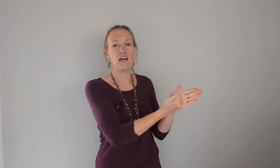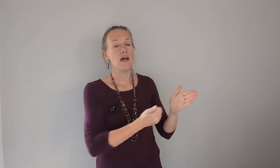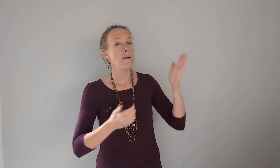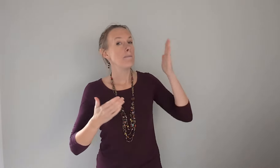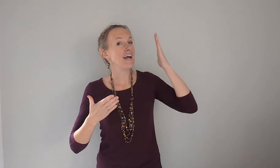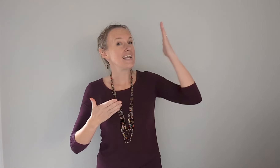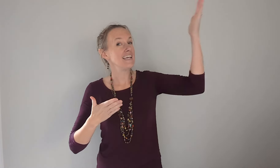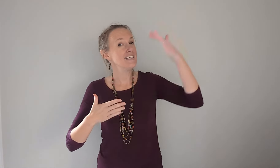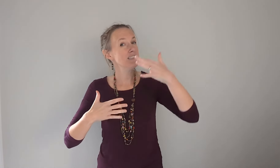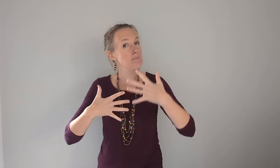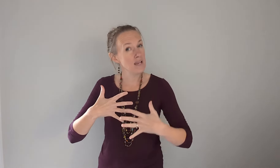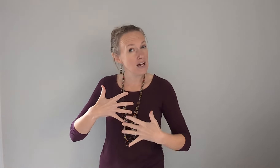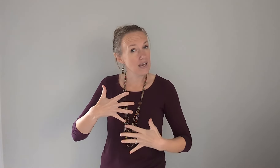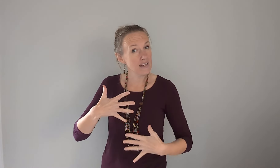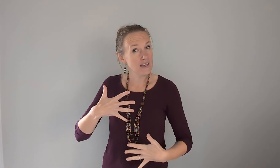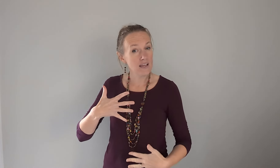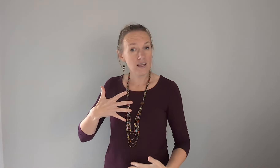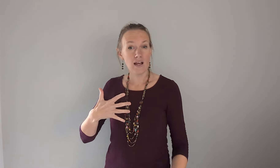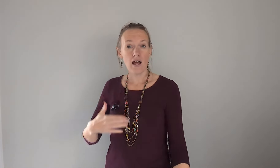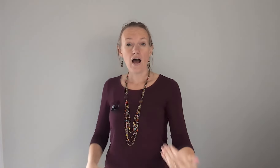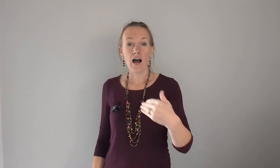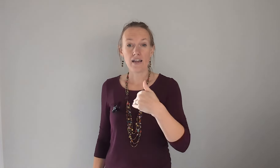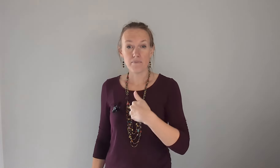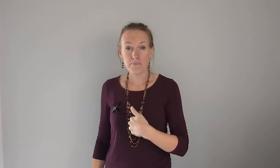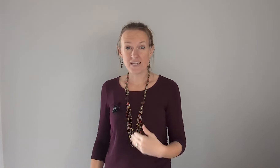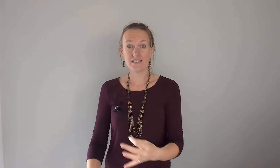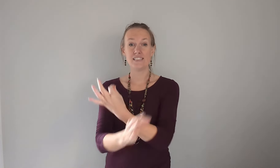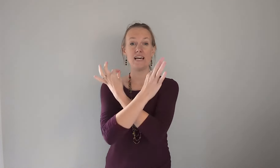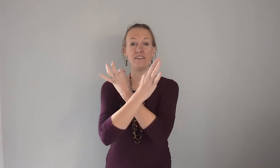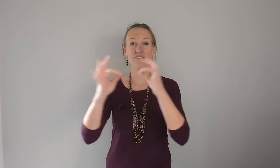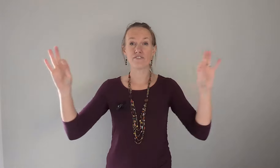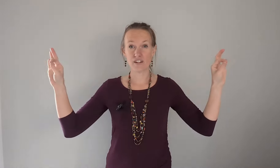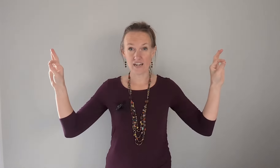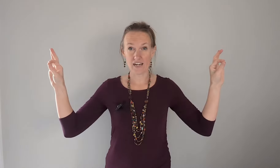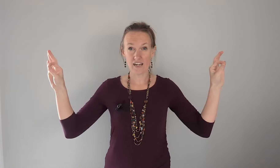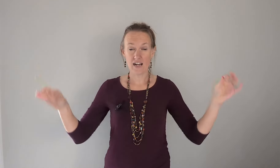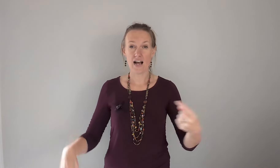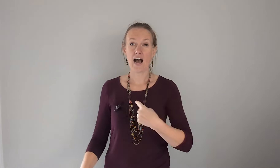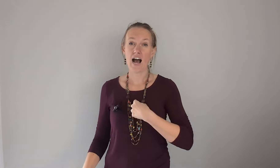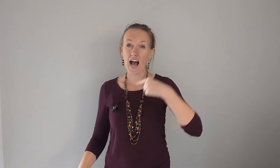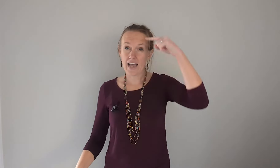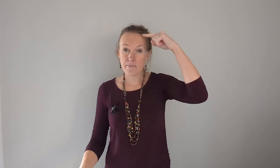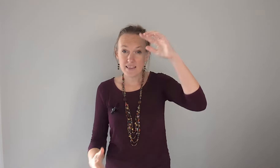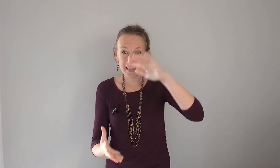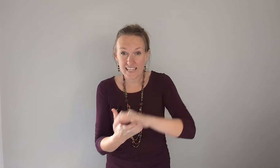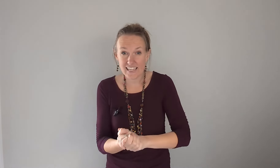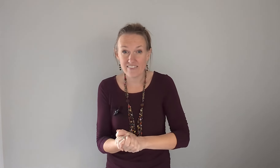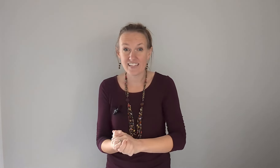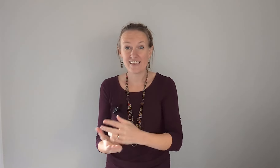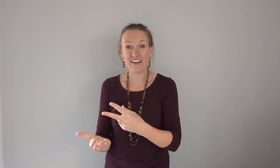by his blood i have been set free i believe in